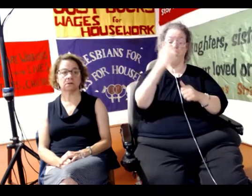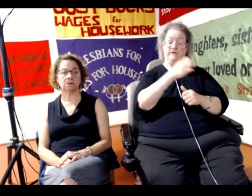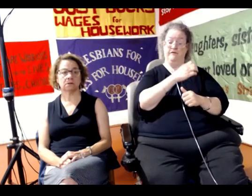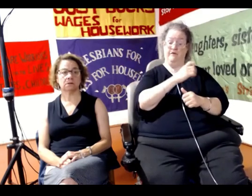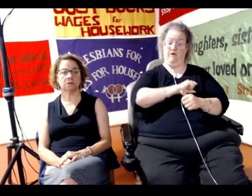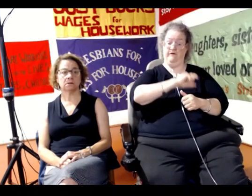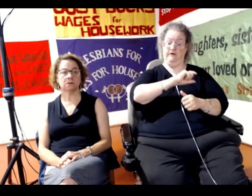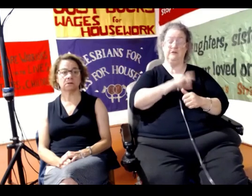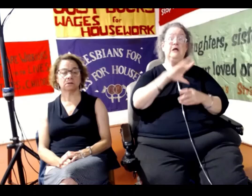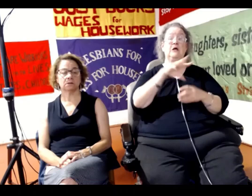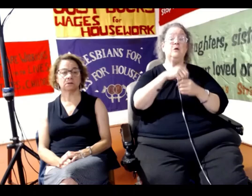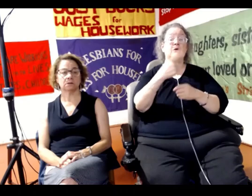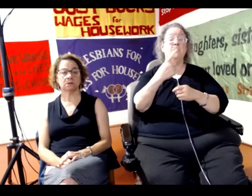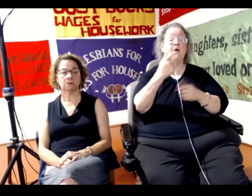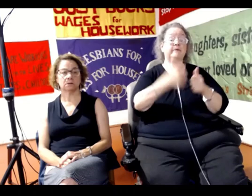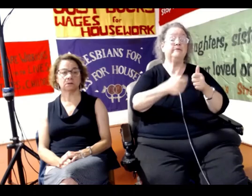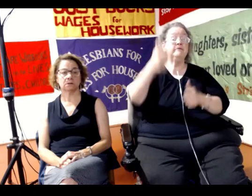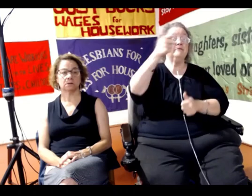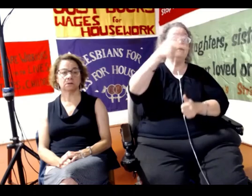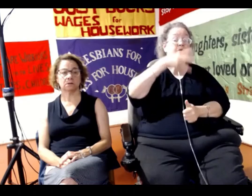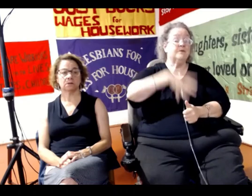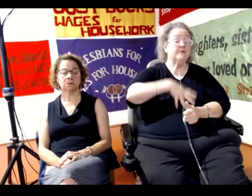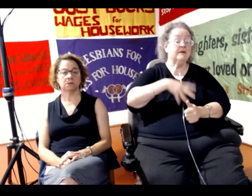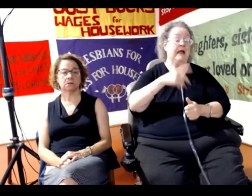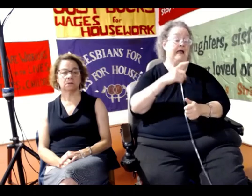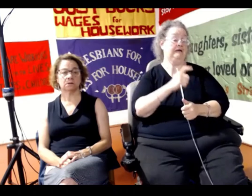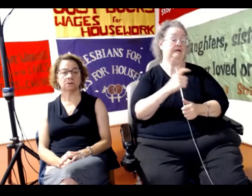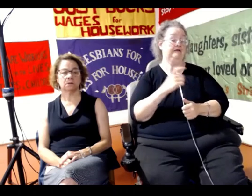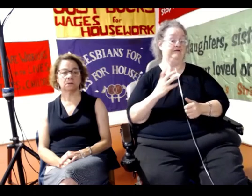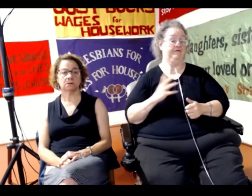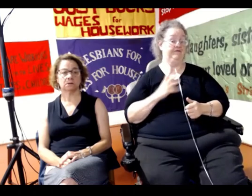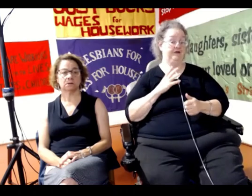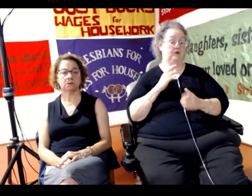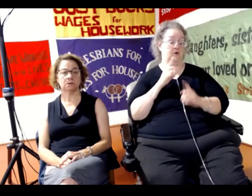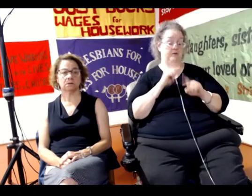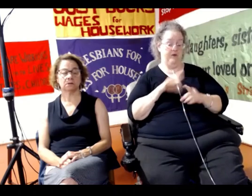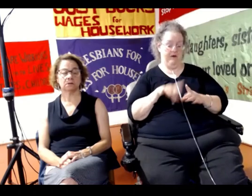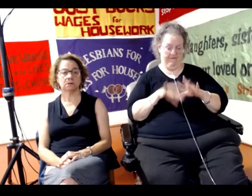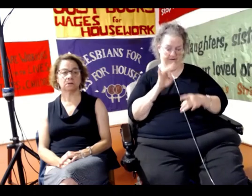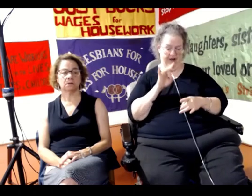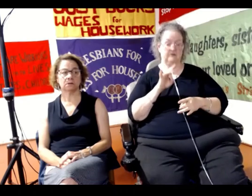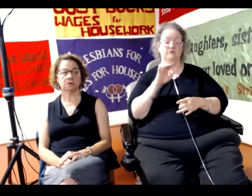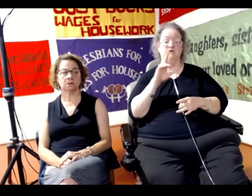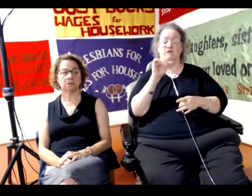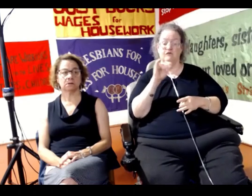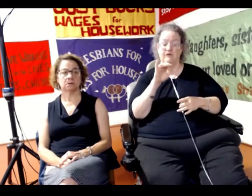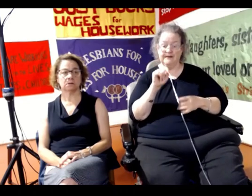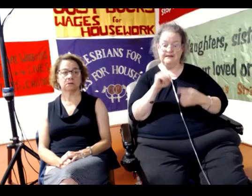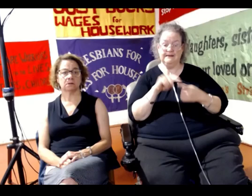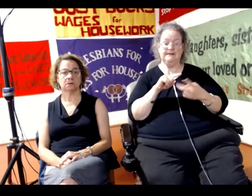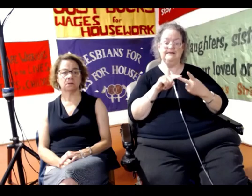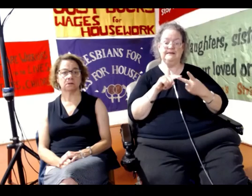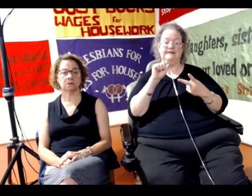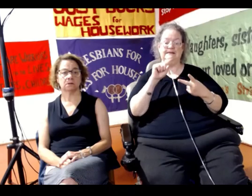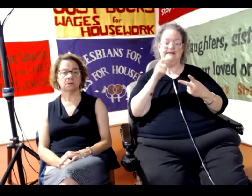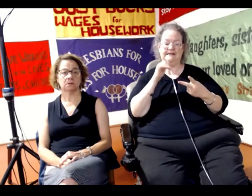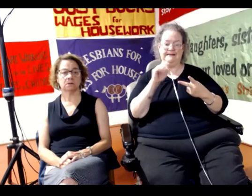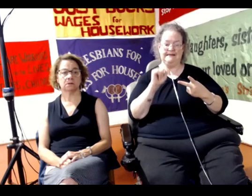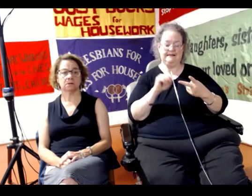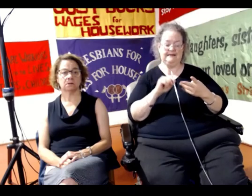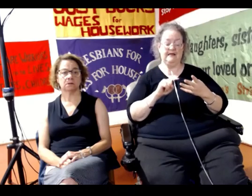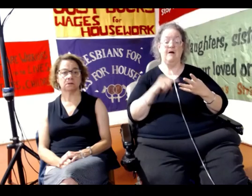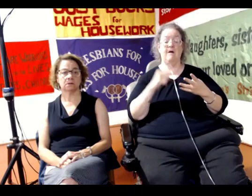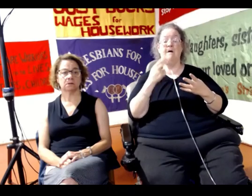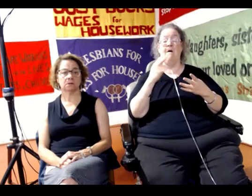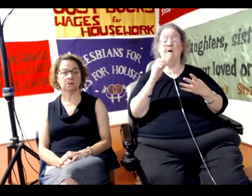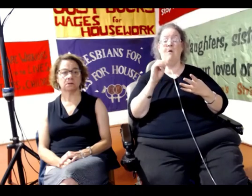And official reports found police institutionally racist, sexist, homophobic, and corrupt, and that